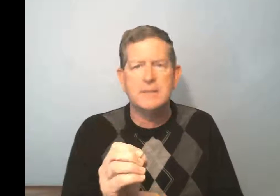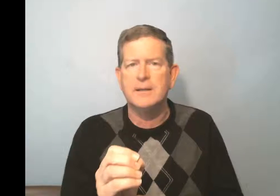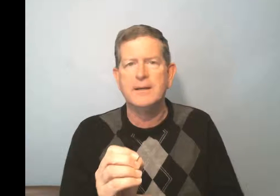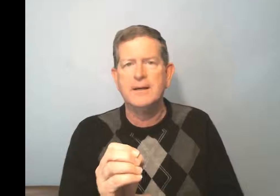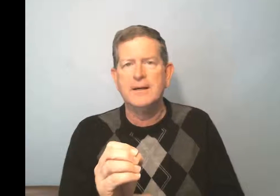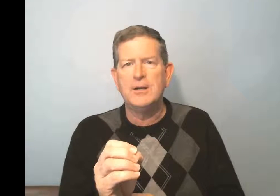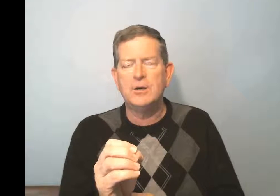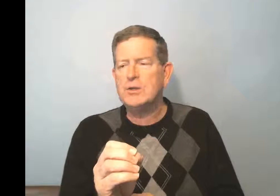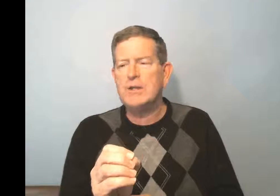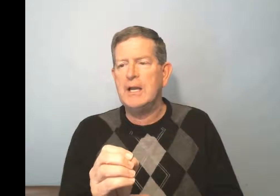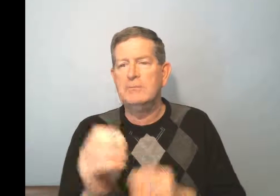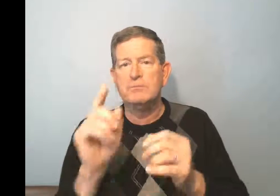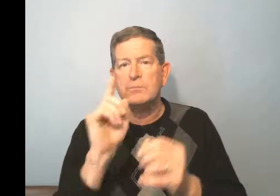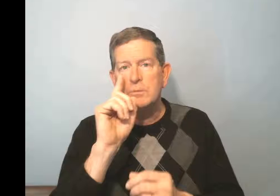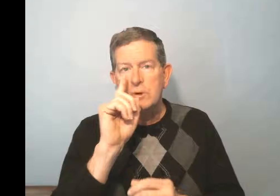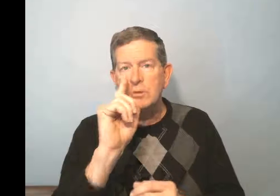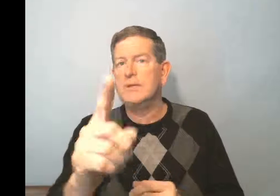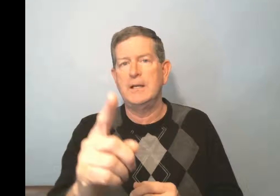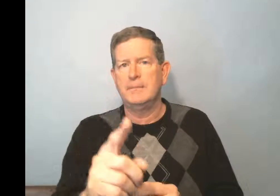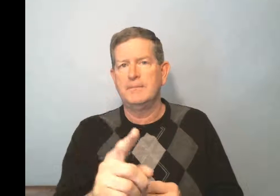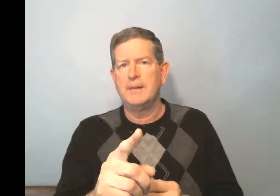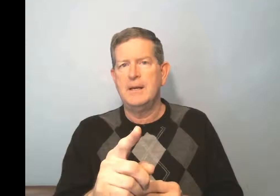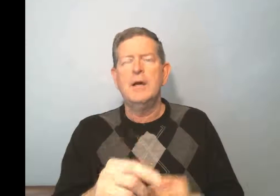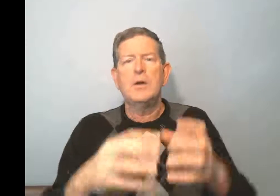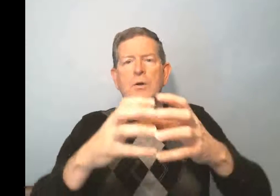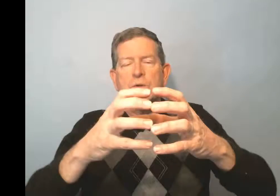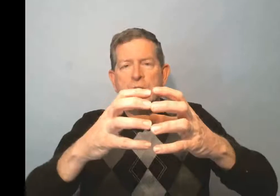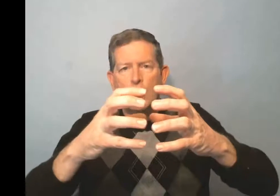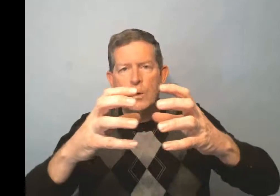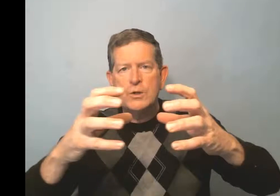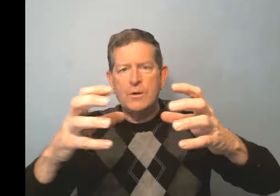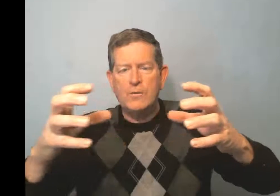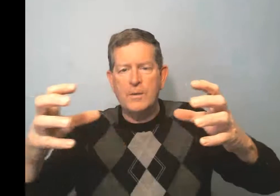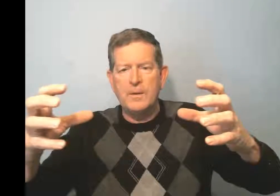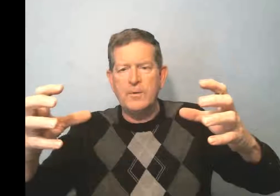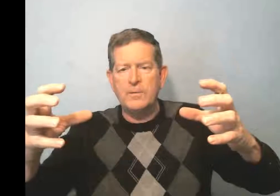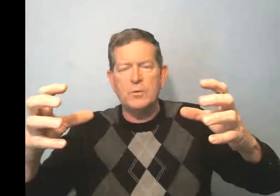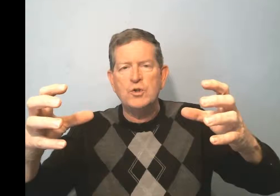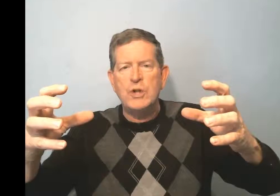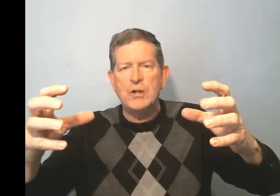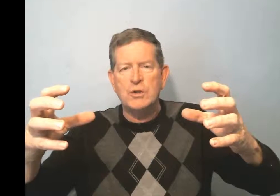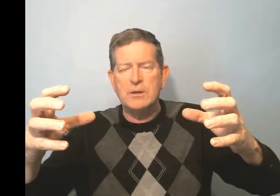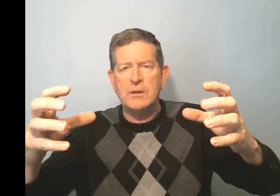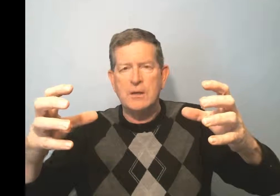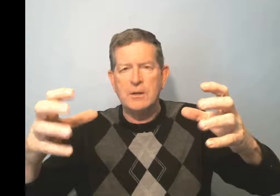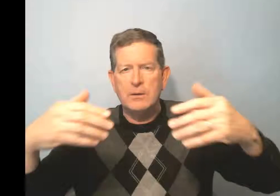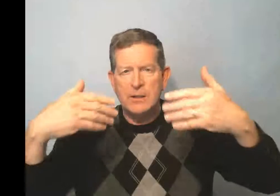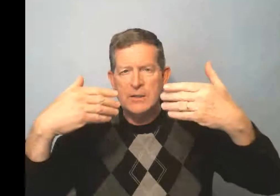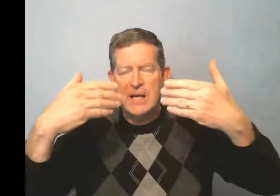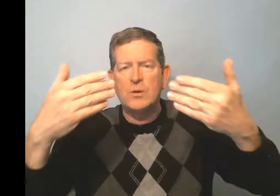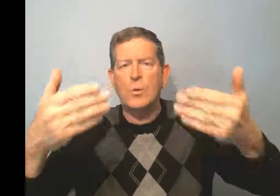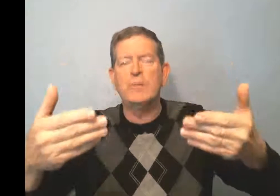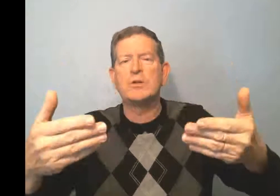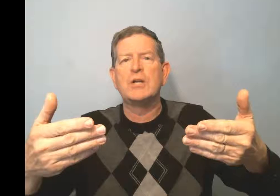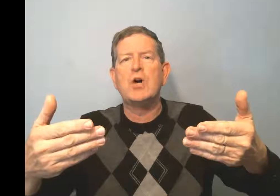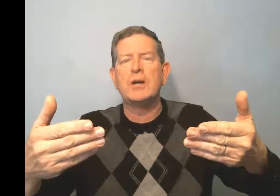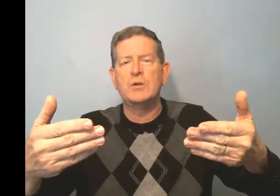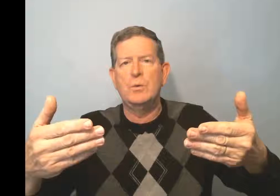you're just saying to see. Use the original form of the verb, don't change it. Say it the way in which I taught it to you